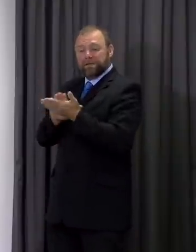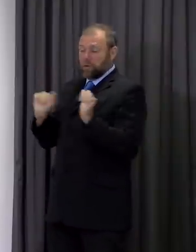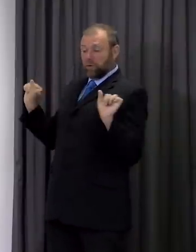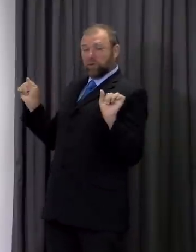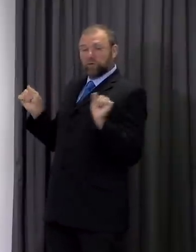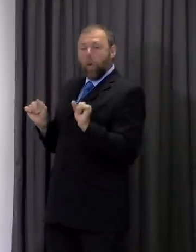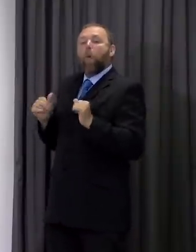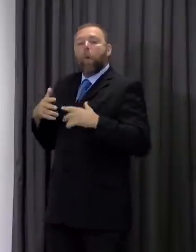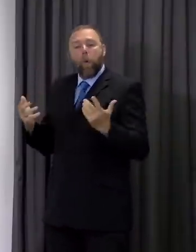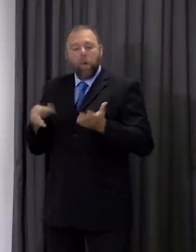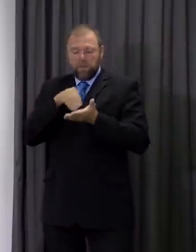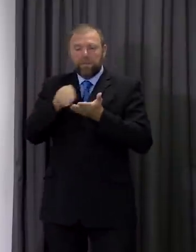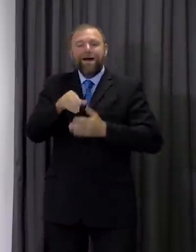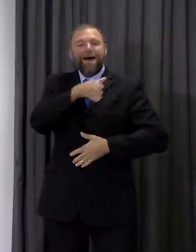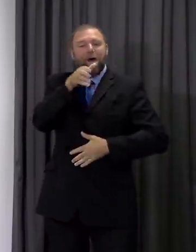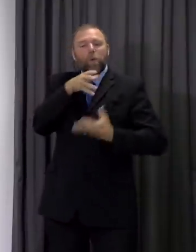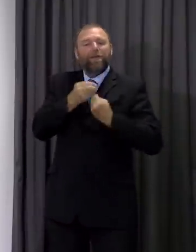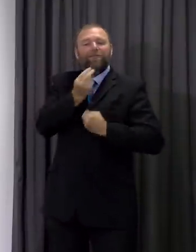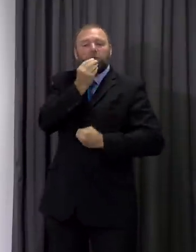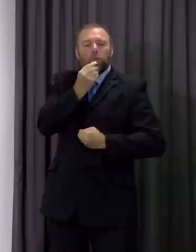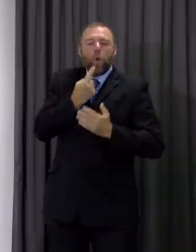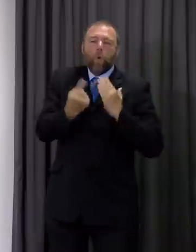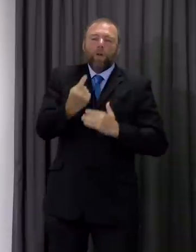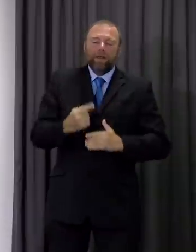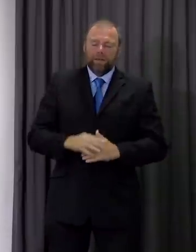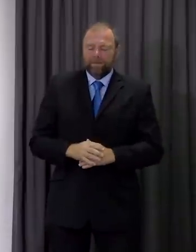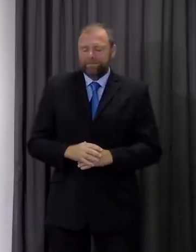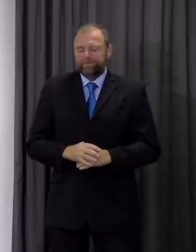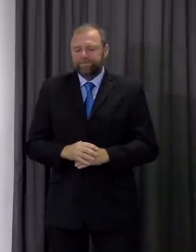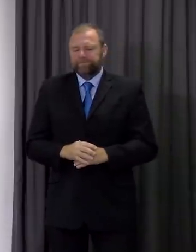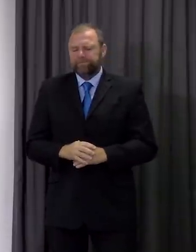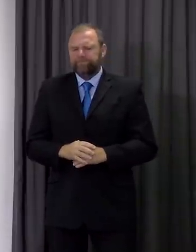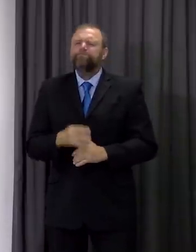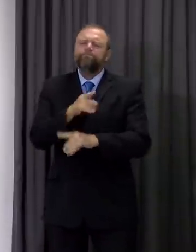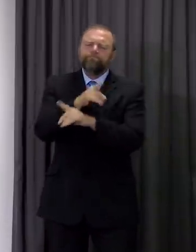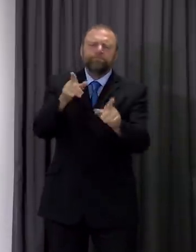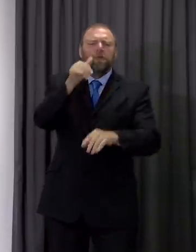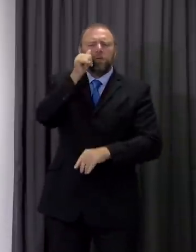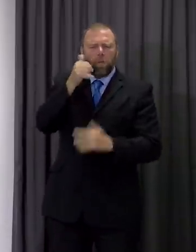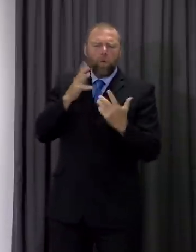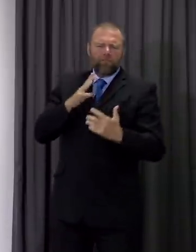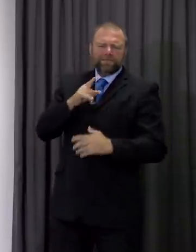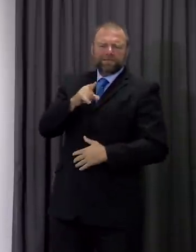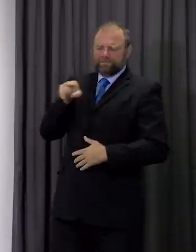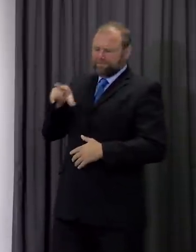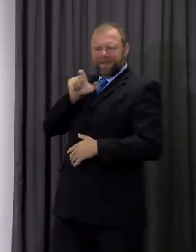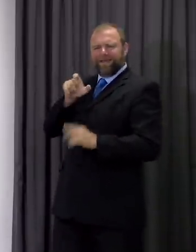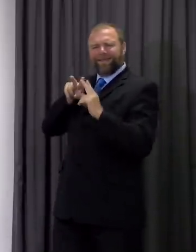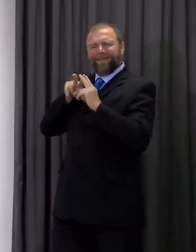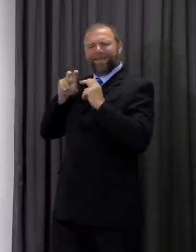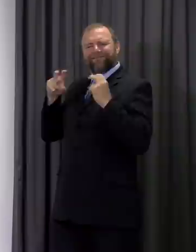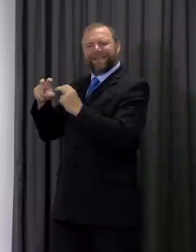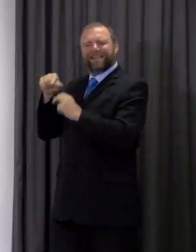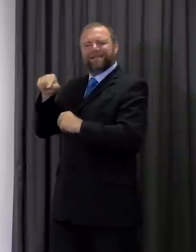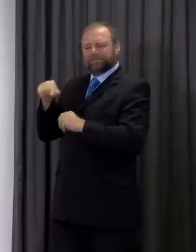selling alcohol with food. You will of course be aware that local restrictions were introduced in the Kefili Borough